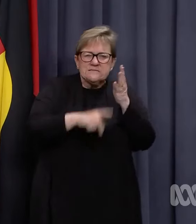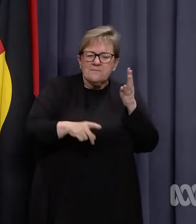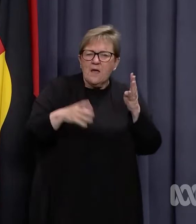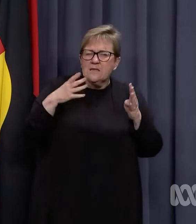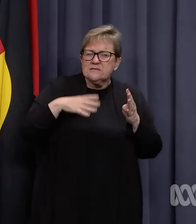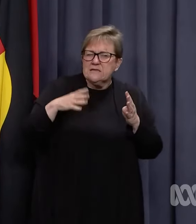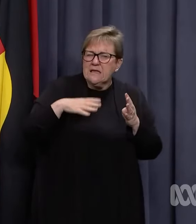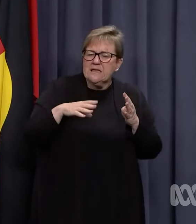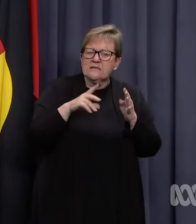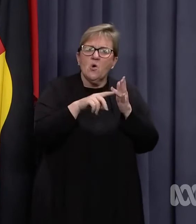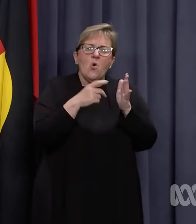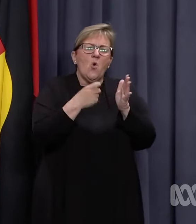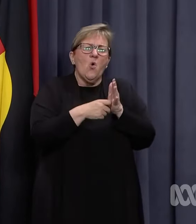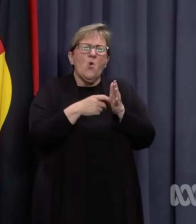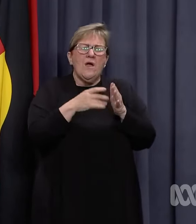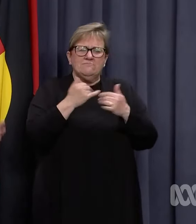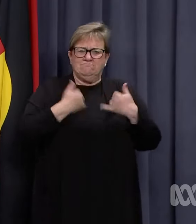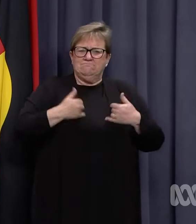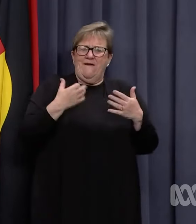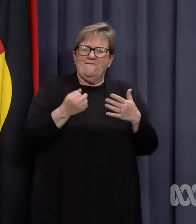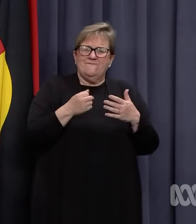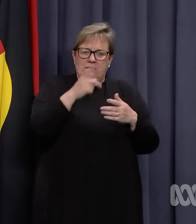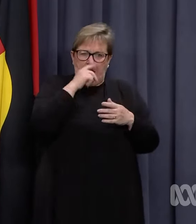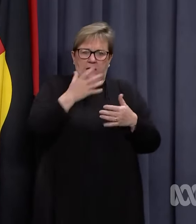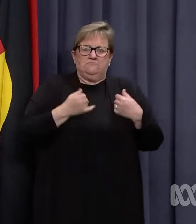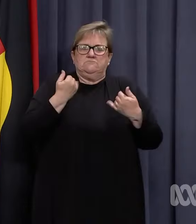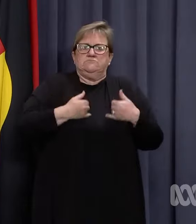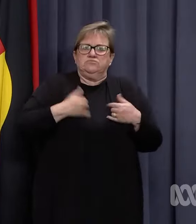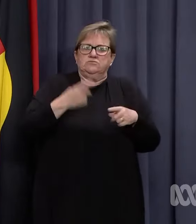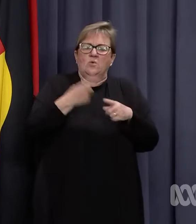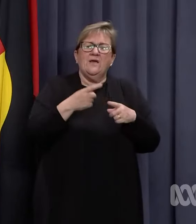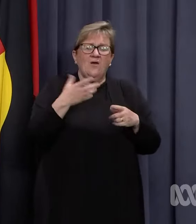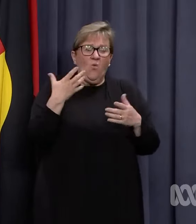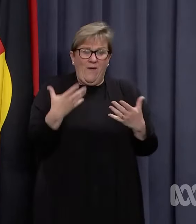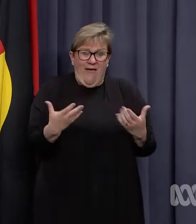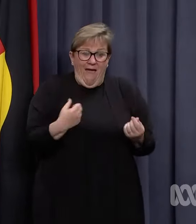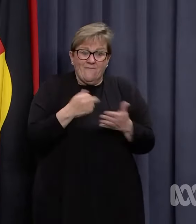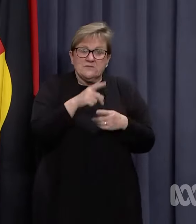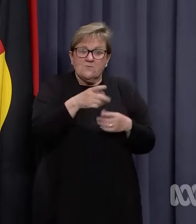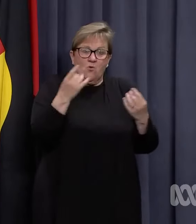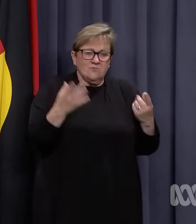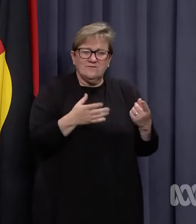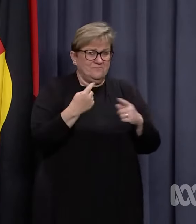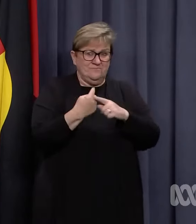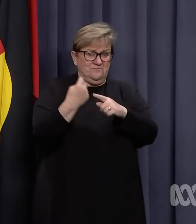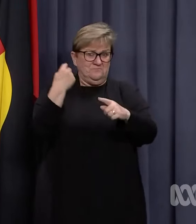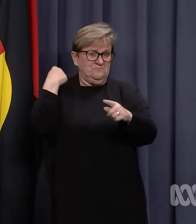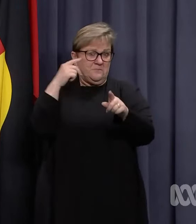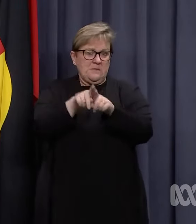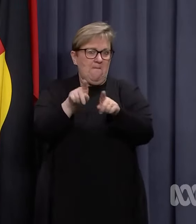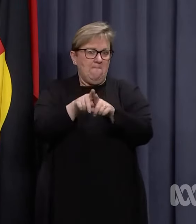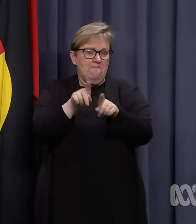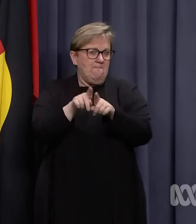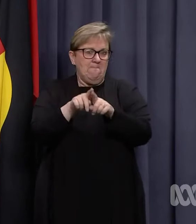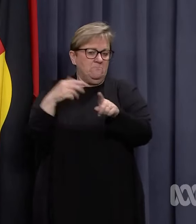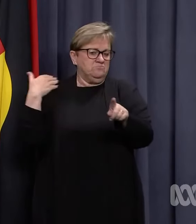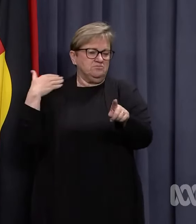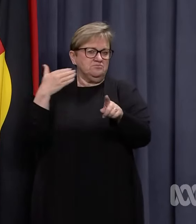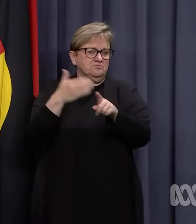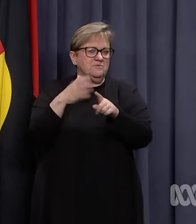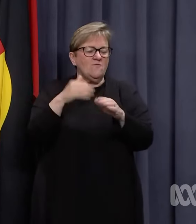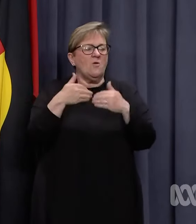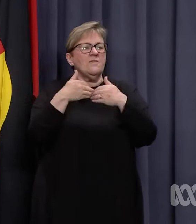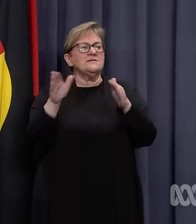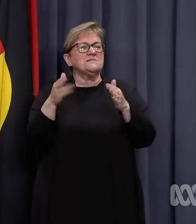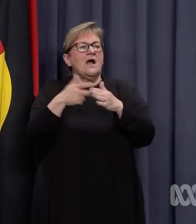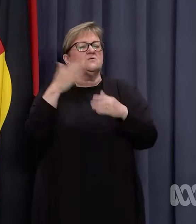needs or who are immunocompromised. There are a range of supports that are already in place, have been in place for those families since